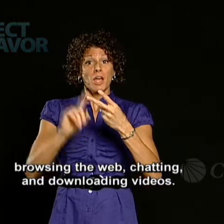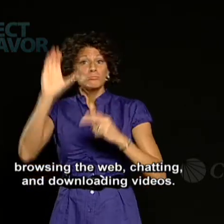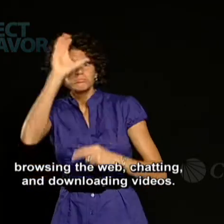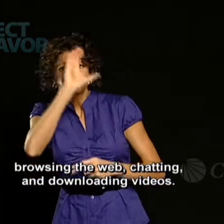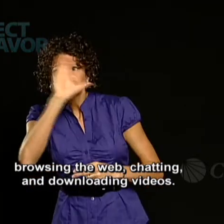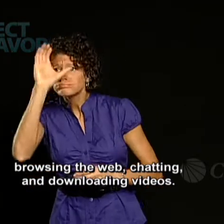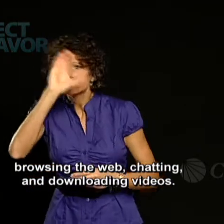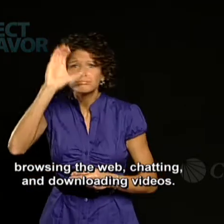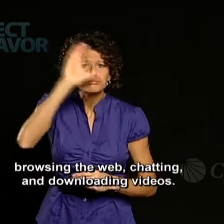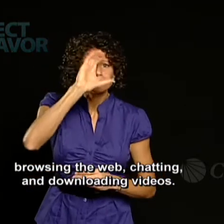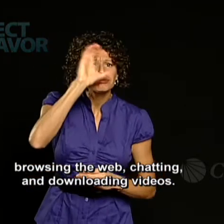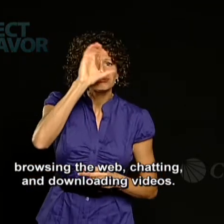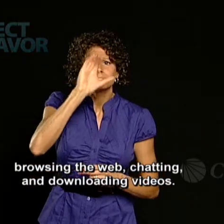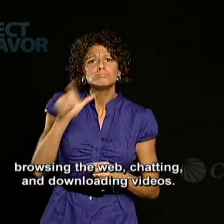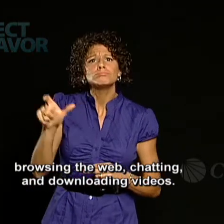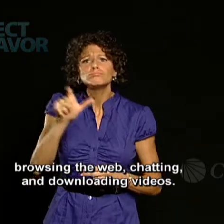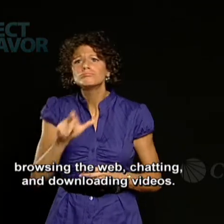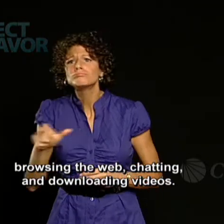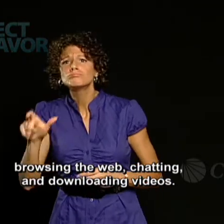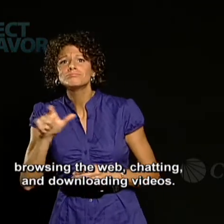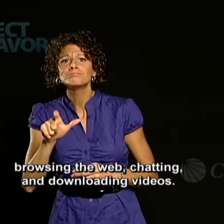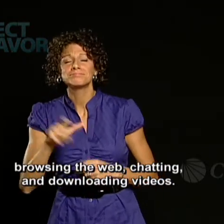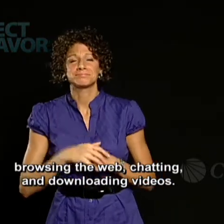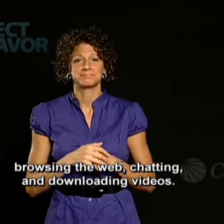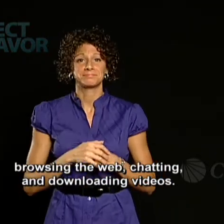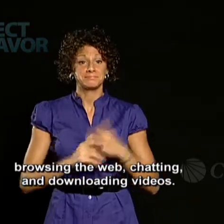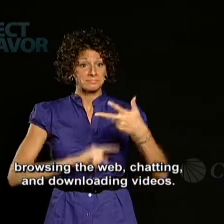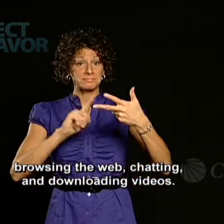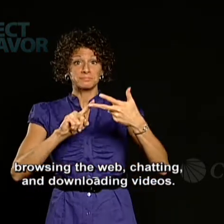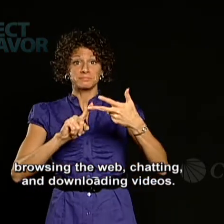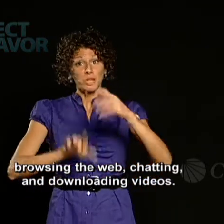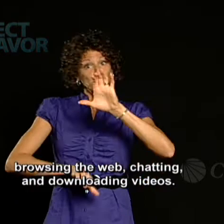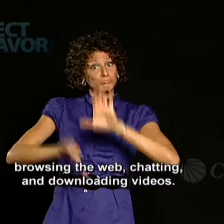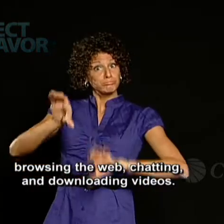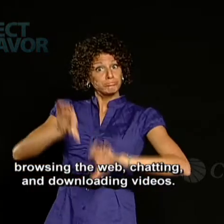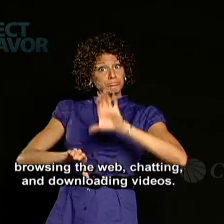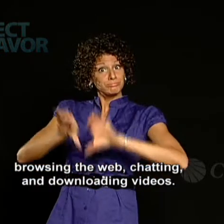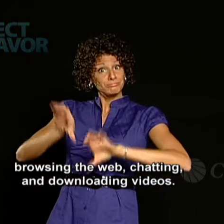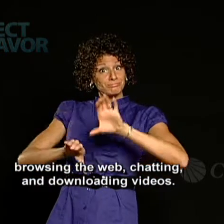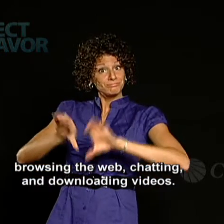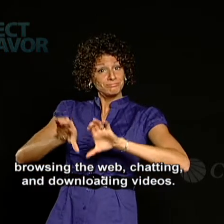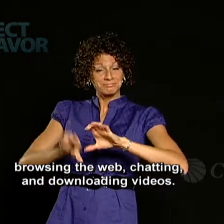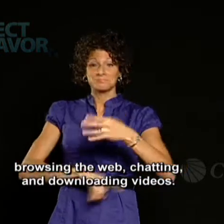web, chatting, and downloading videos.